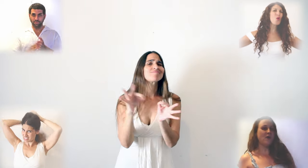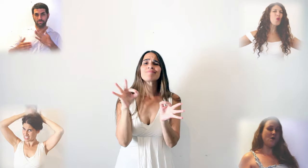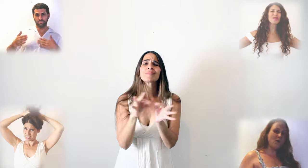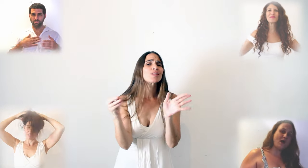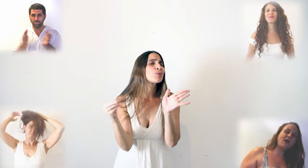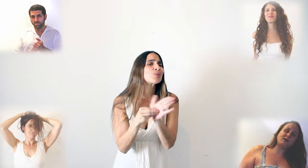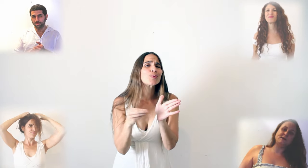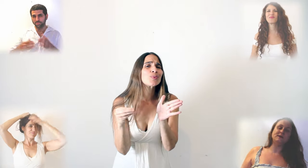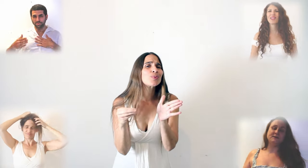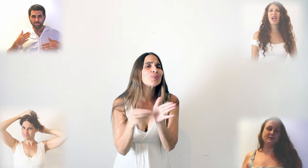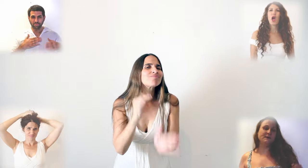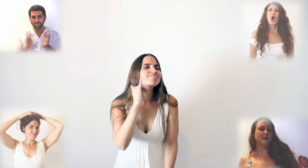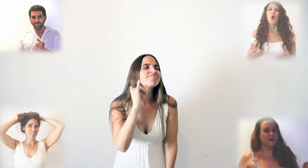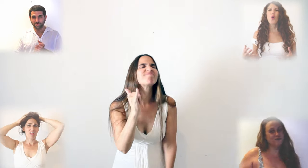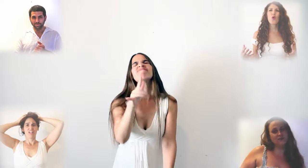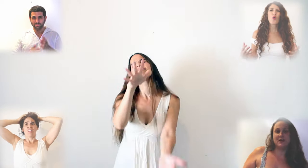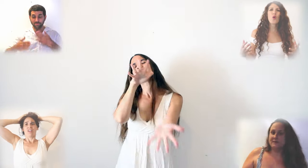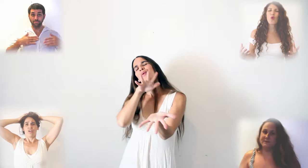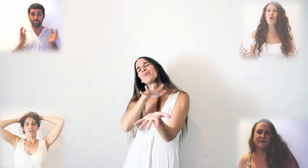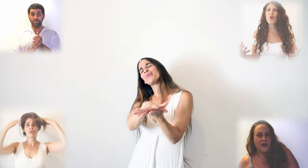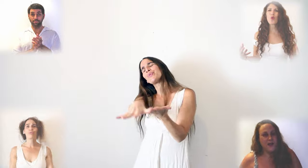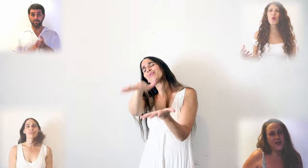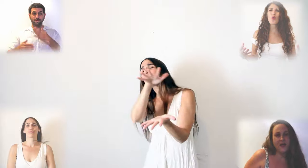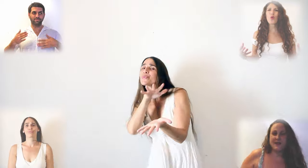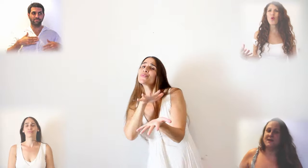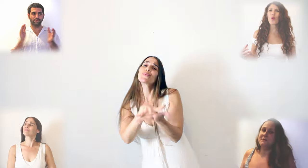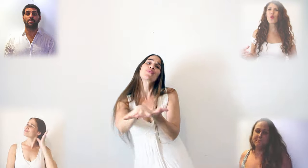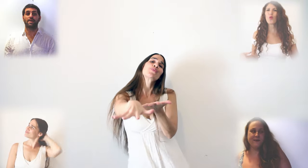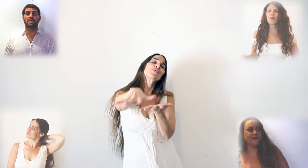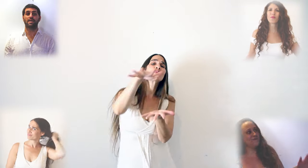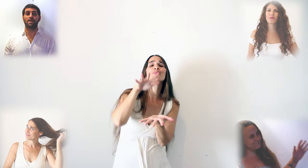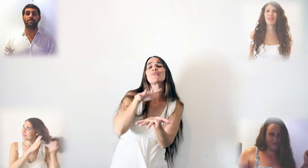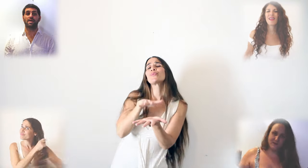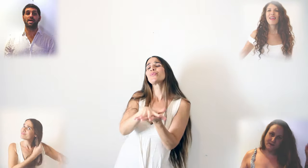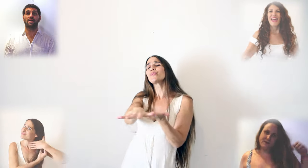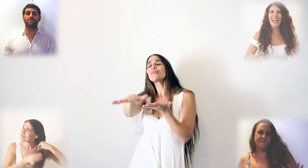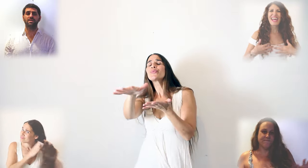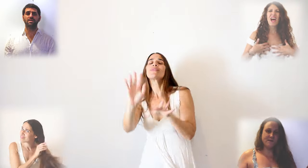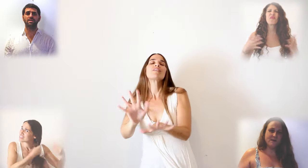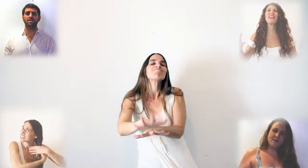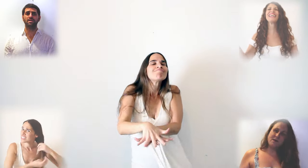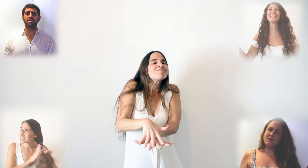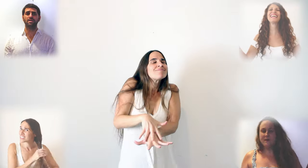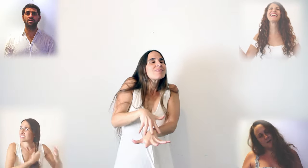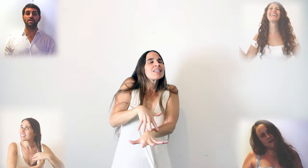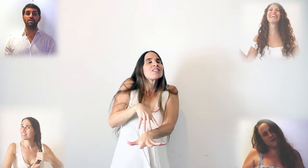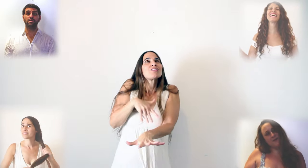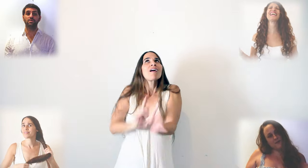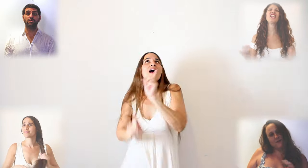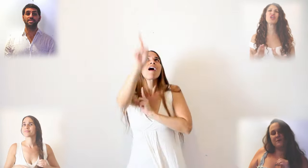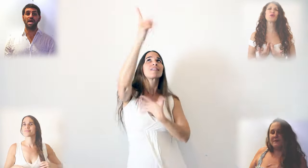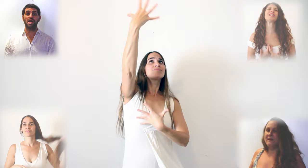all I need Is just to let it be And I feel